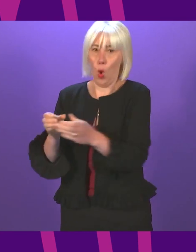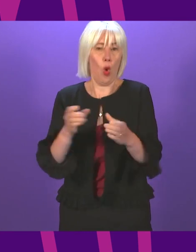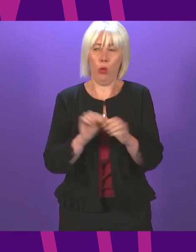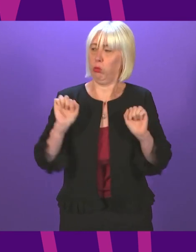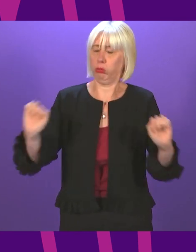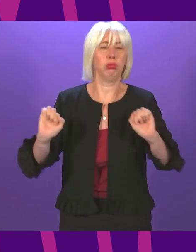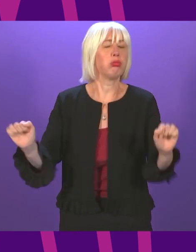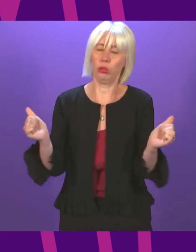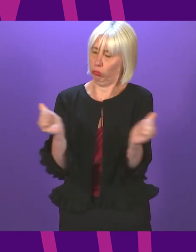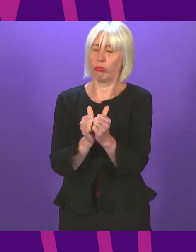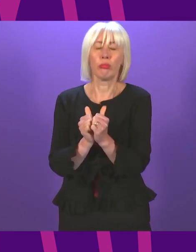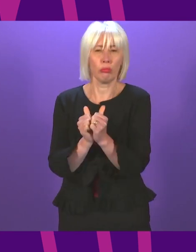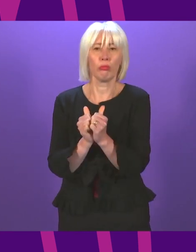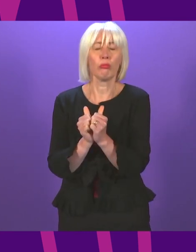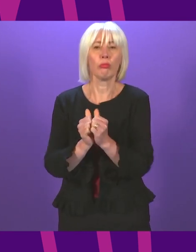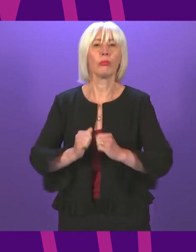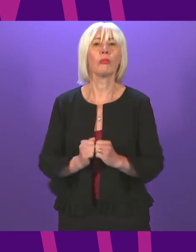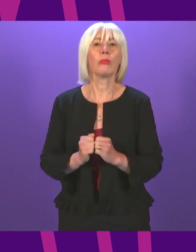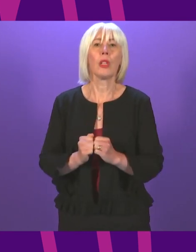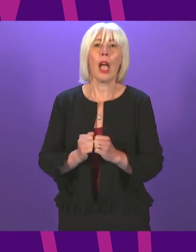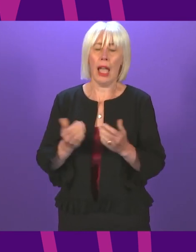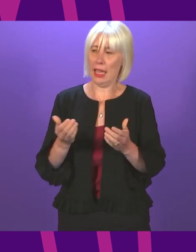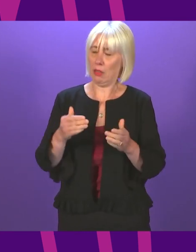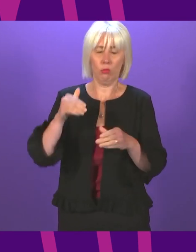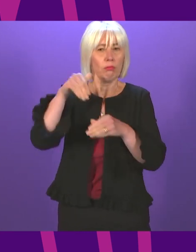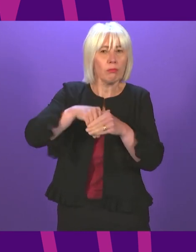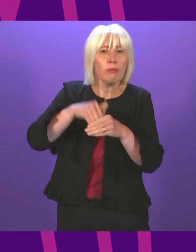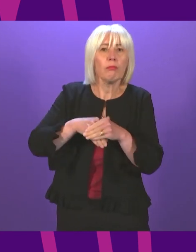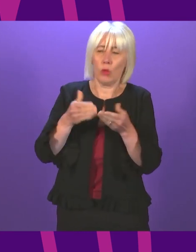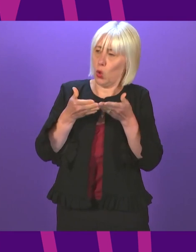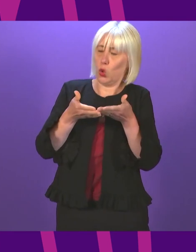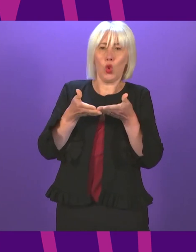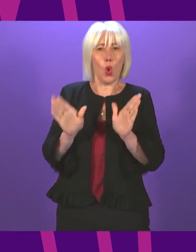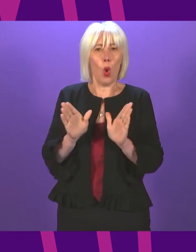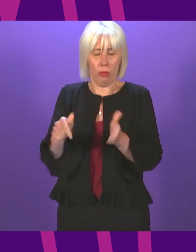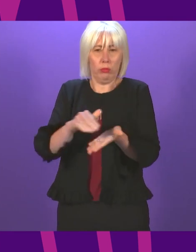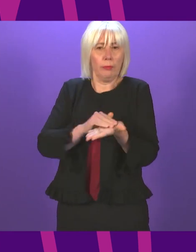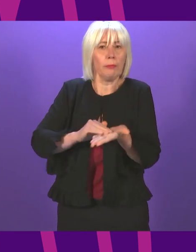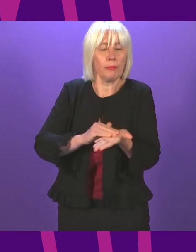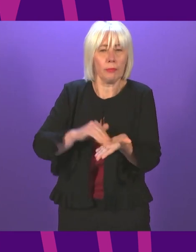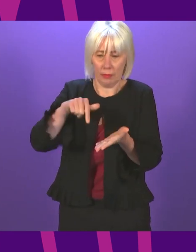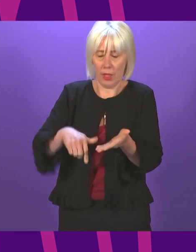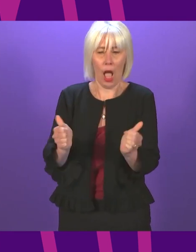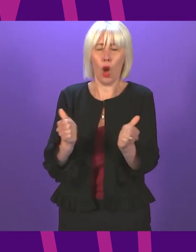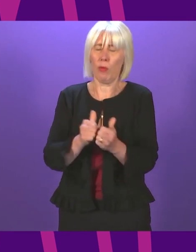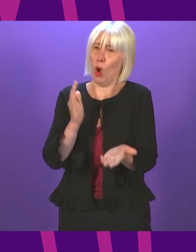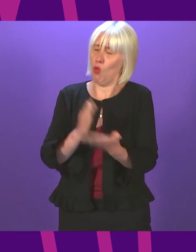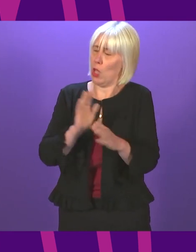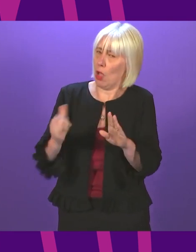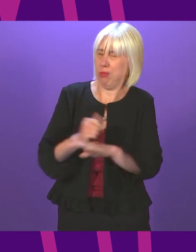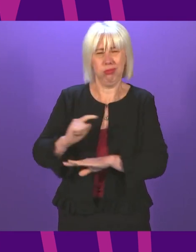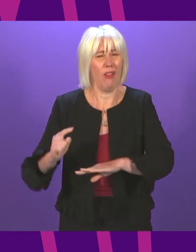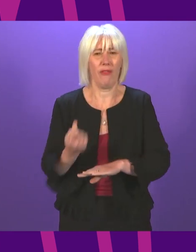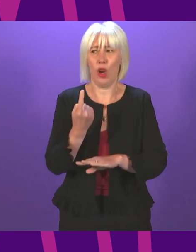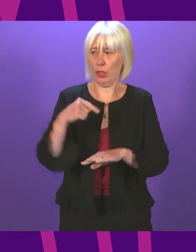memberships. In nature, scope and intent, this agreement is genuinely groundbreaking in both Scottish